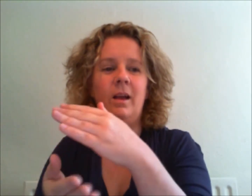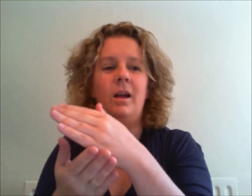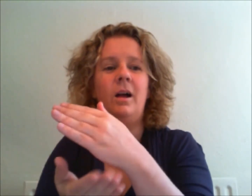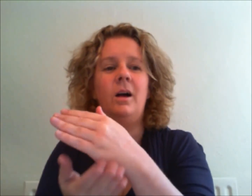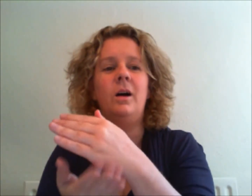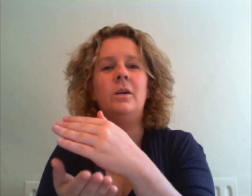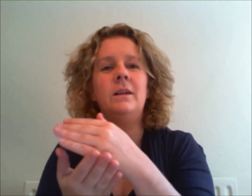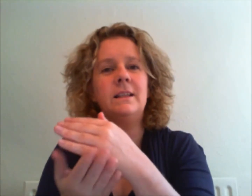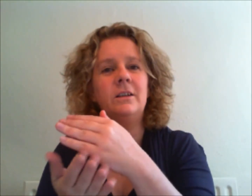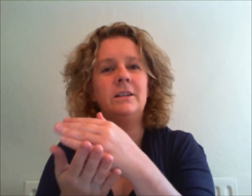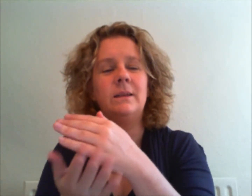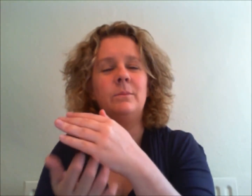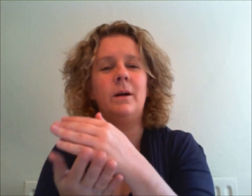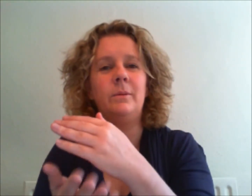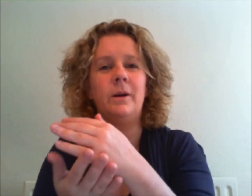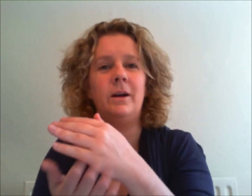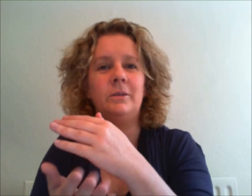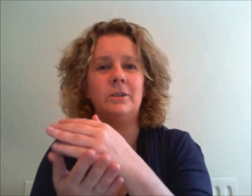all is good in my world